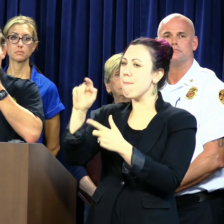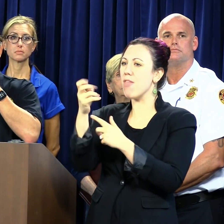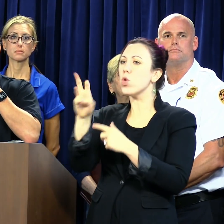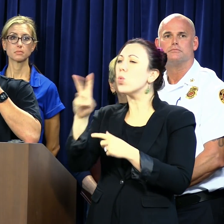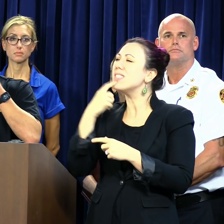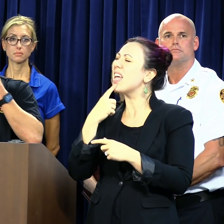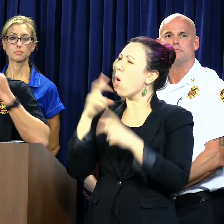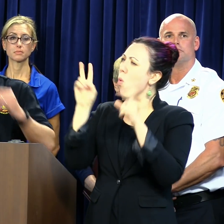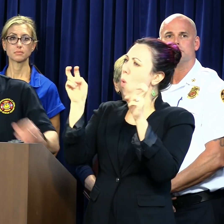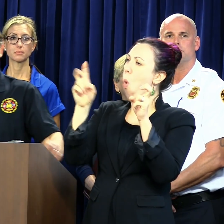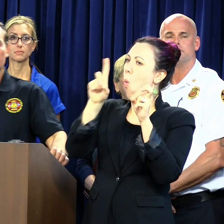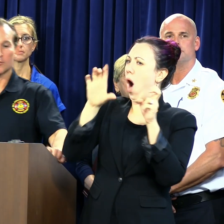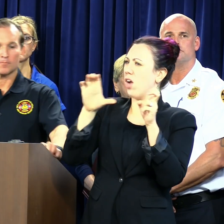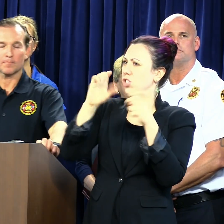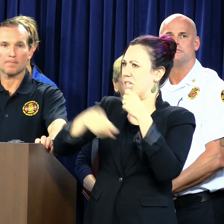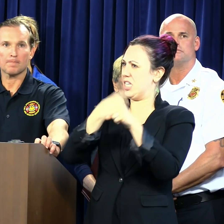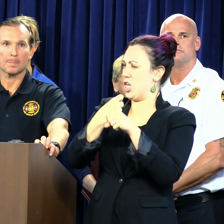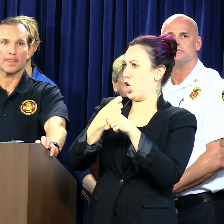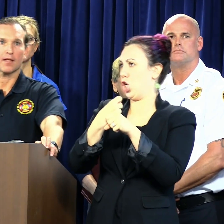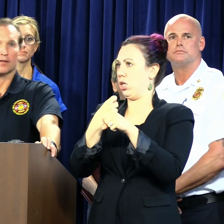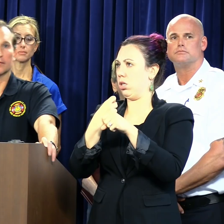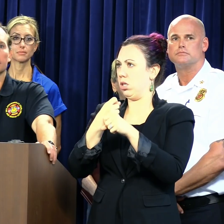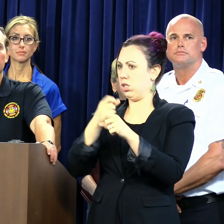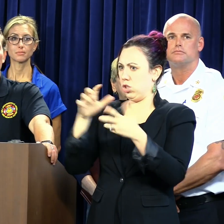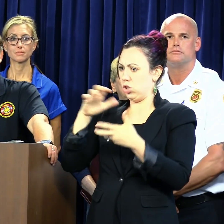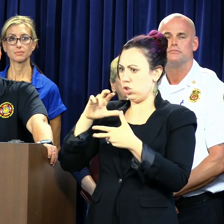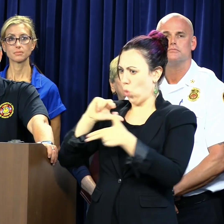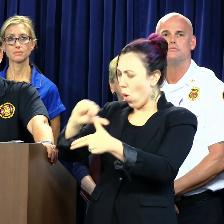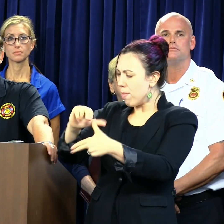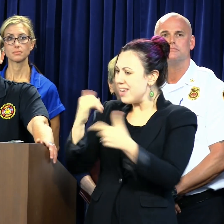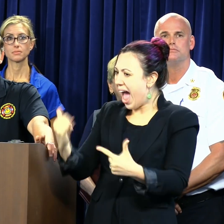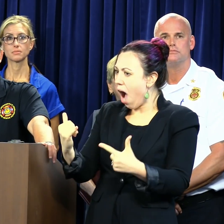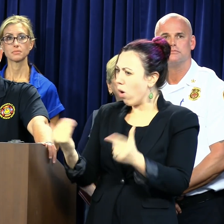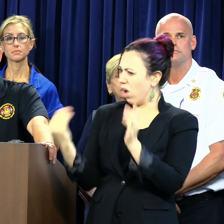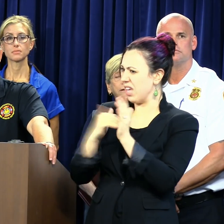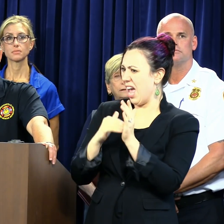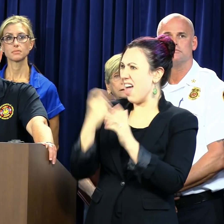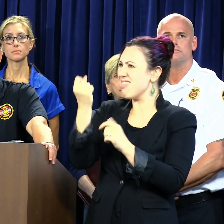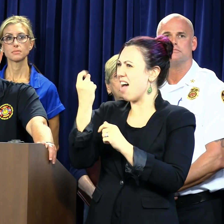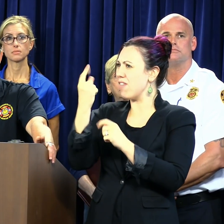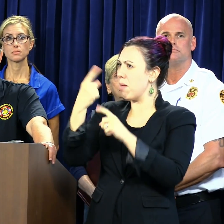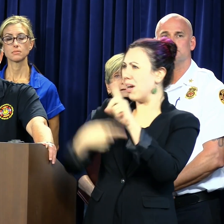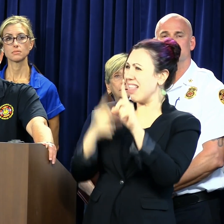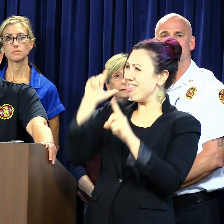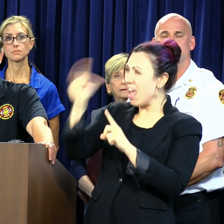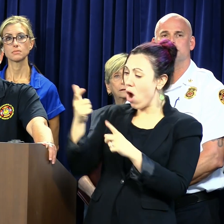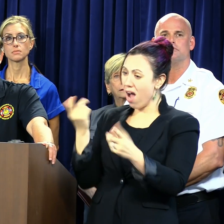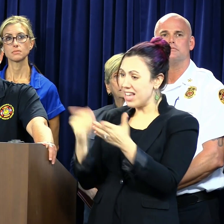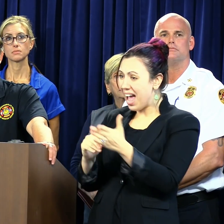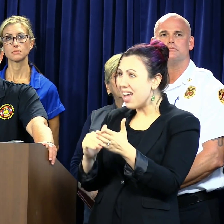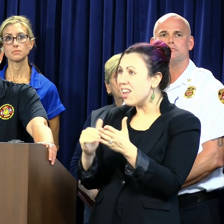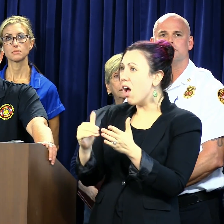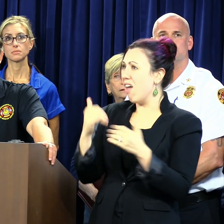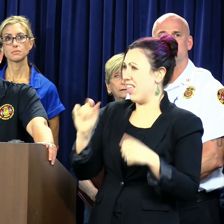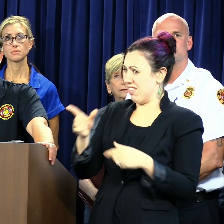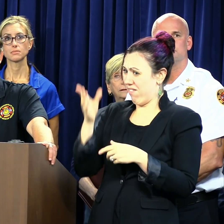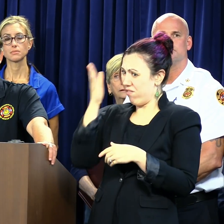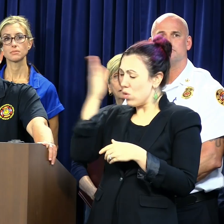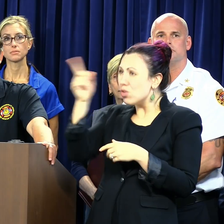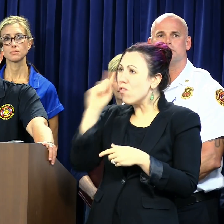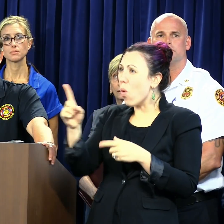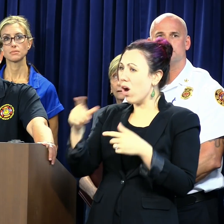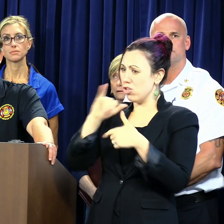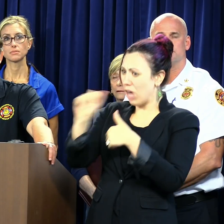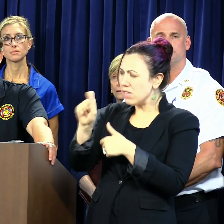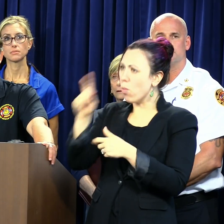storm. We're 11 months out. We've got another storm that is at least as bad. Is this the future for Jacksonville and